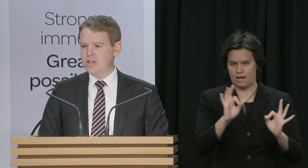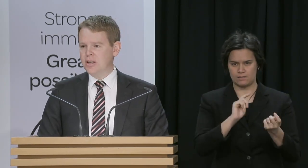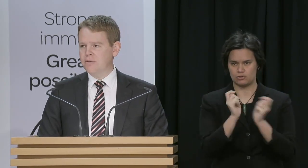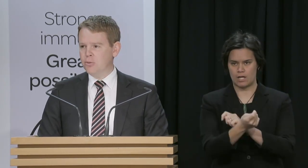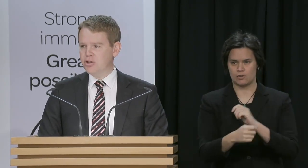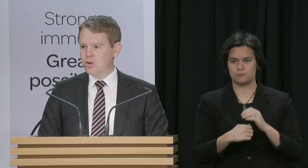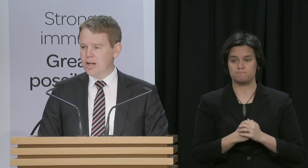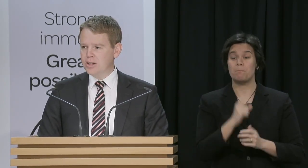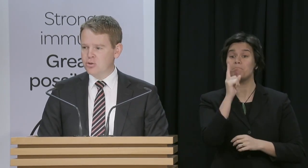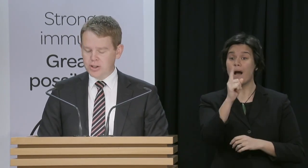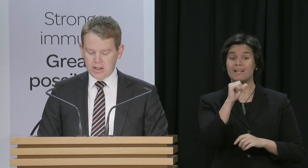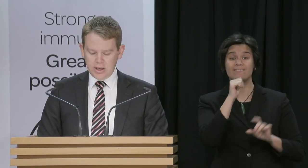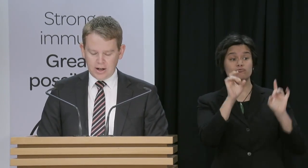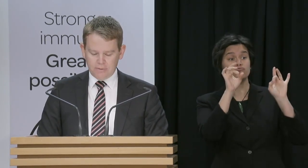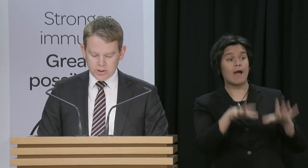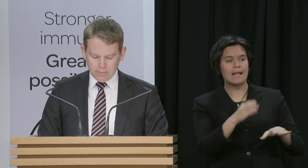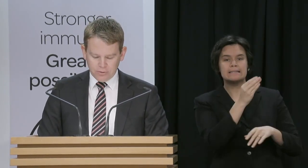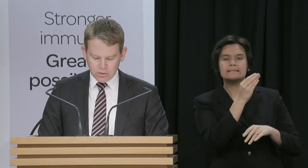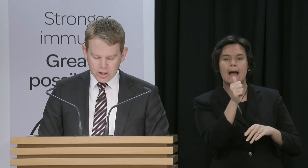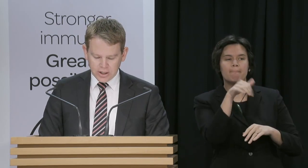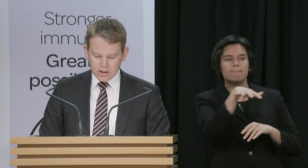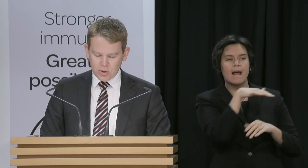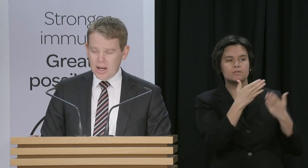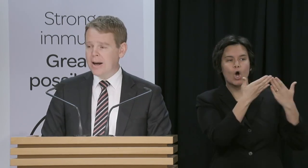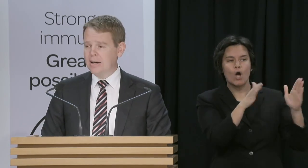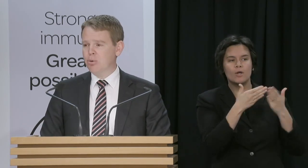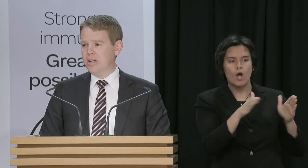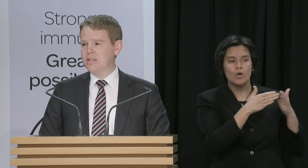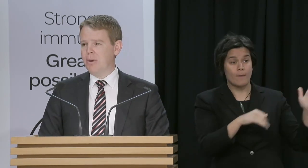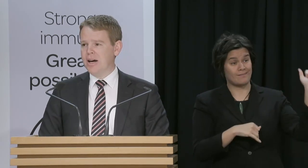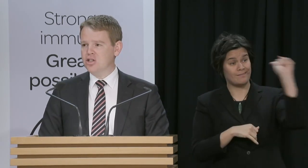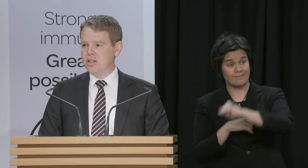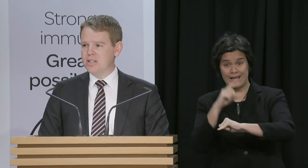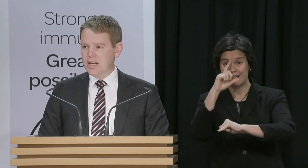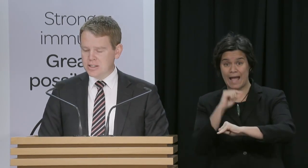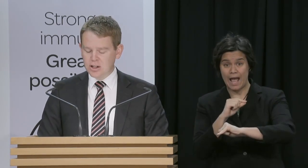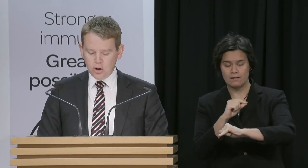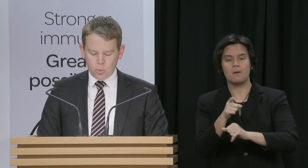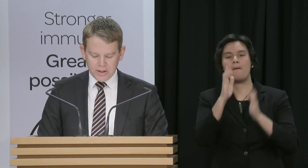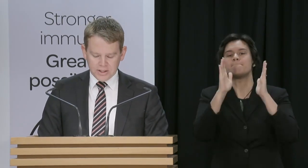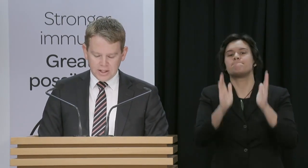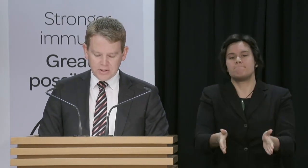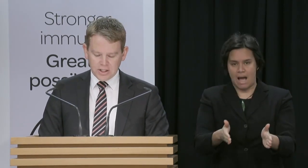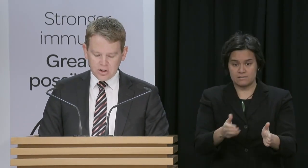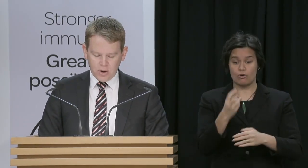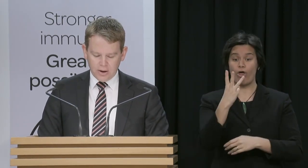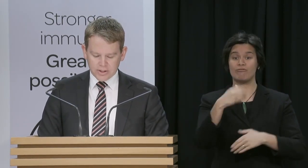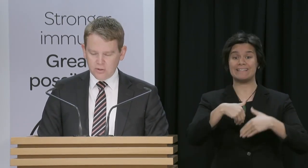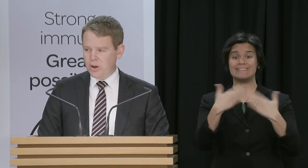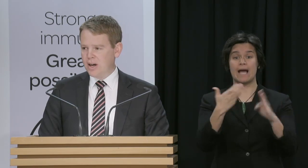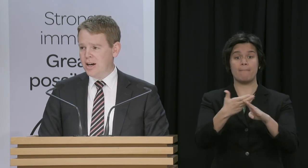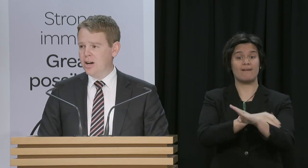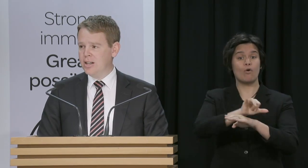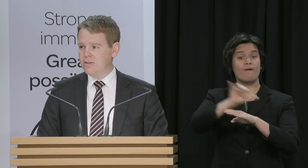into New Zealand from Australia during the foreseeable future to get a pre-departure test within 72